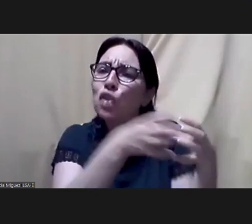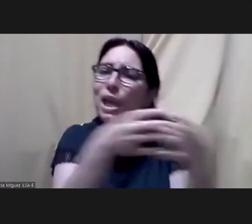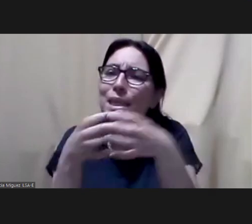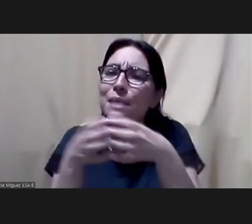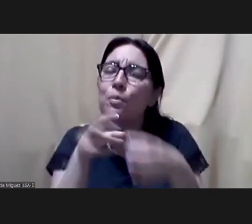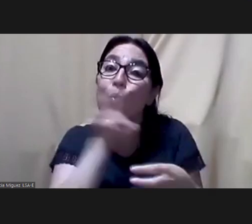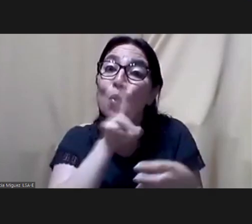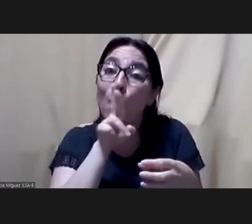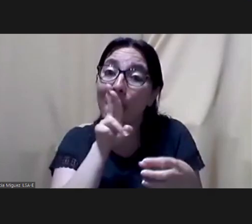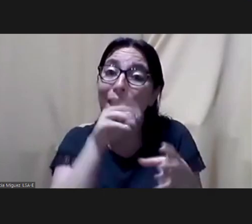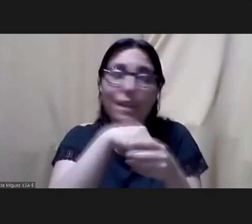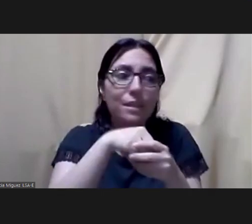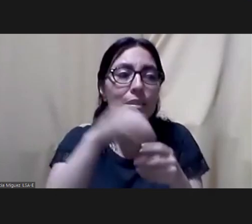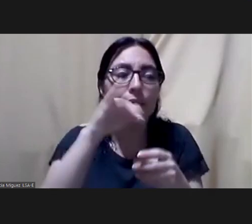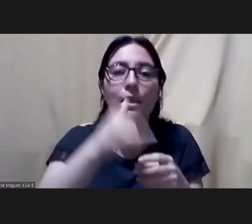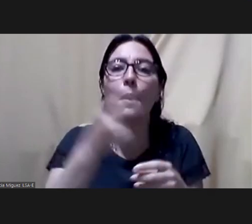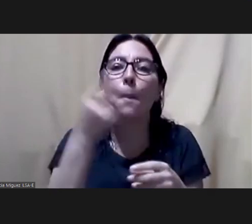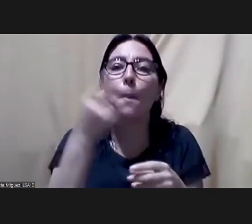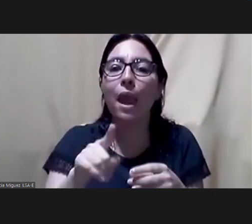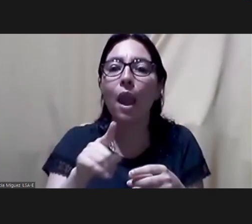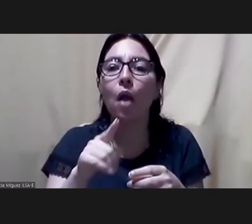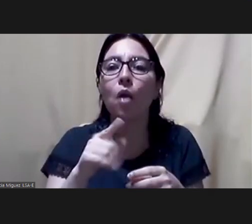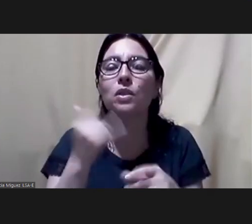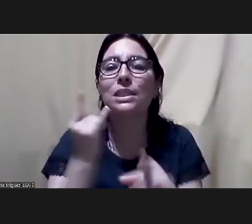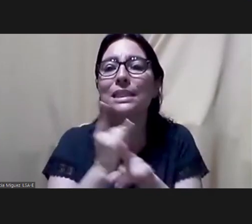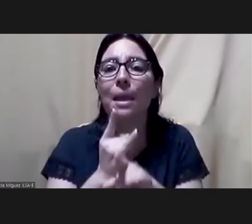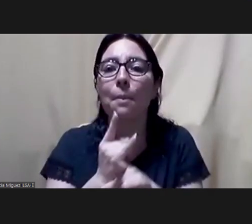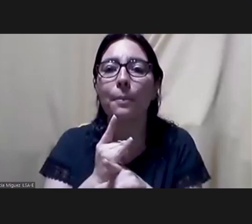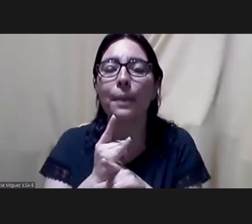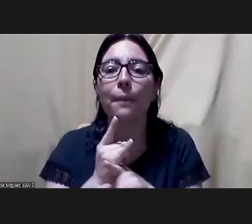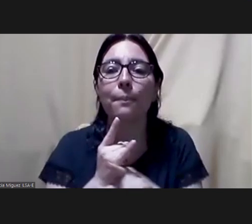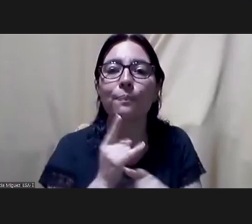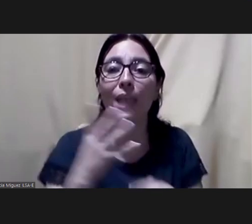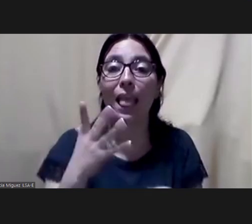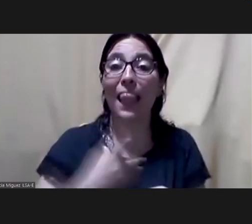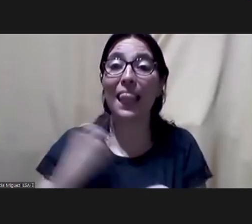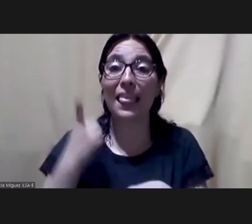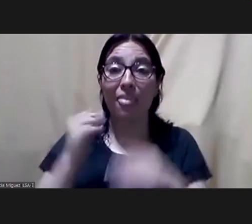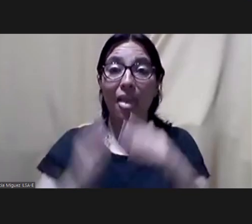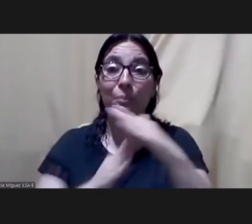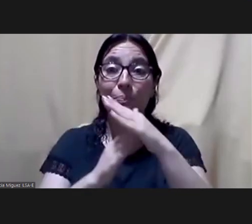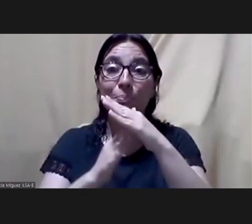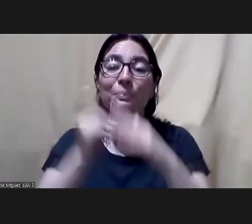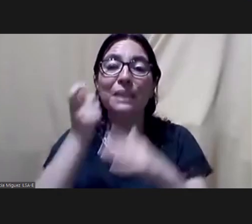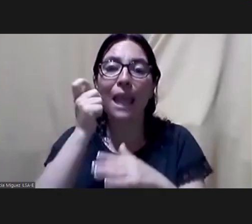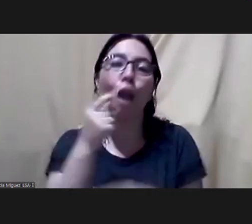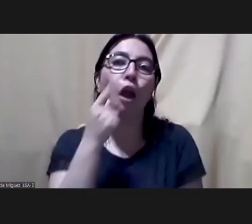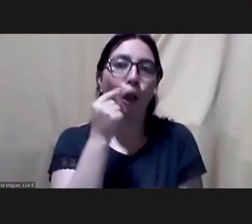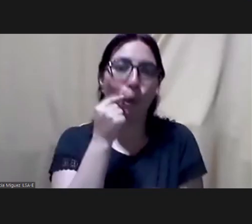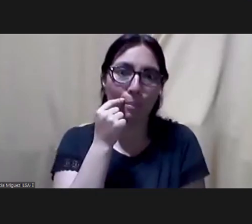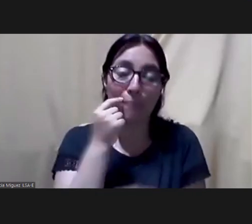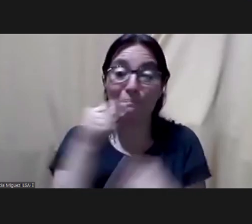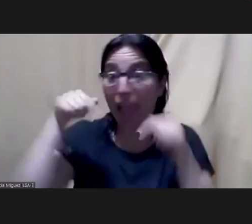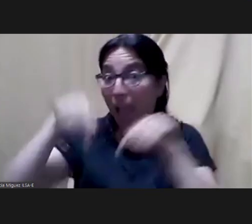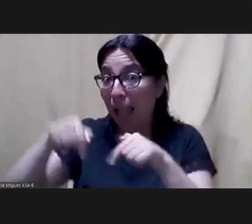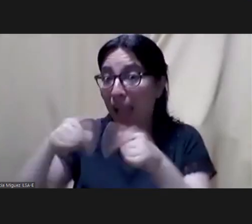with many women but usually at the very top there's a man and in this case uh it is a woman